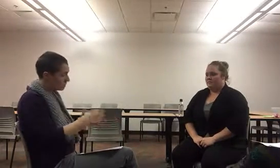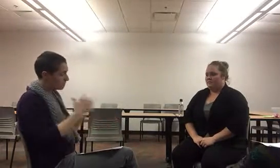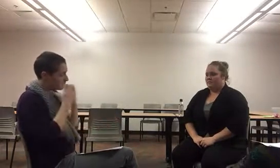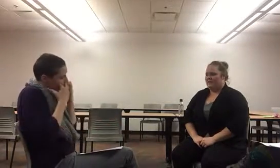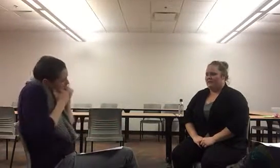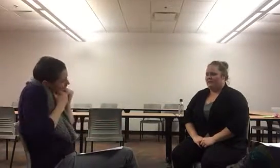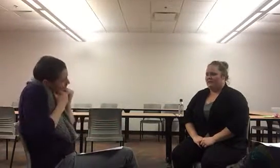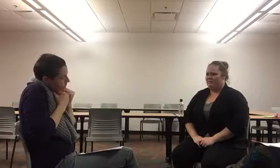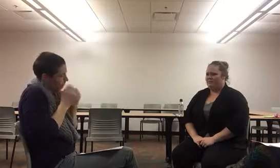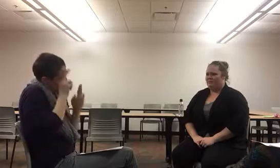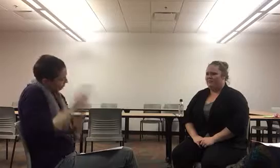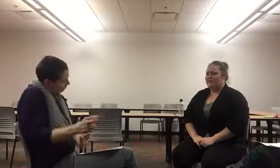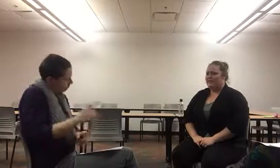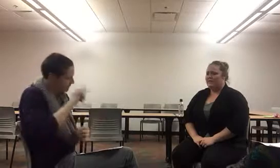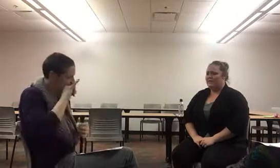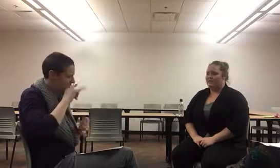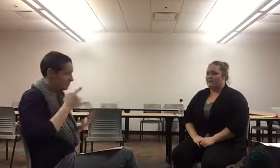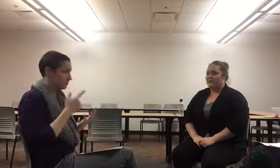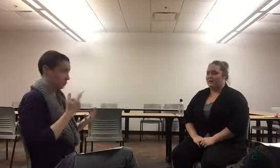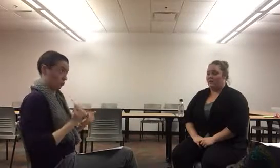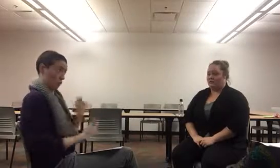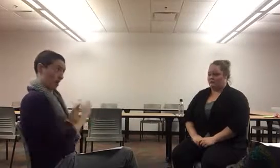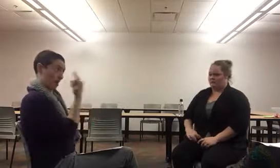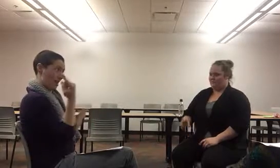And it'd be really nice if we had laws...